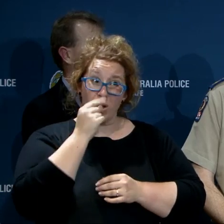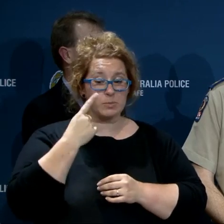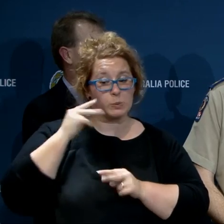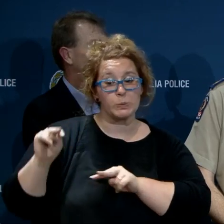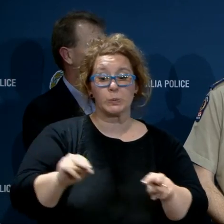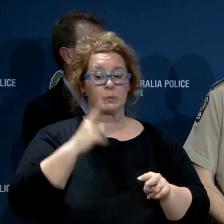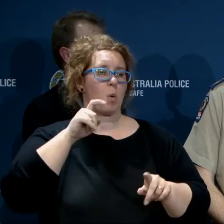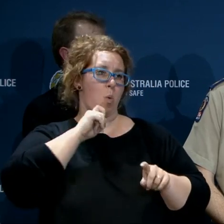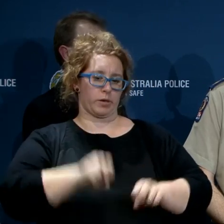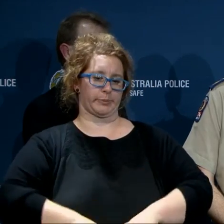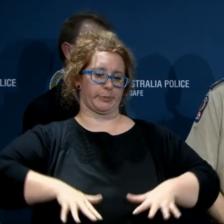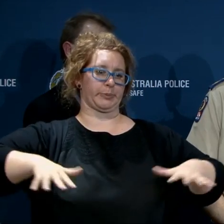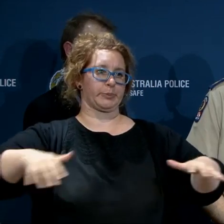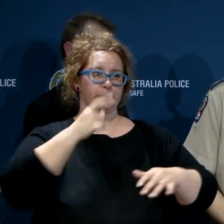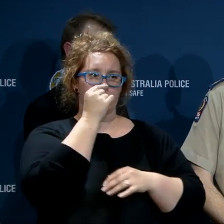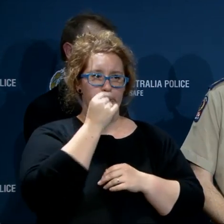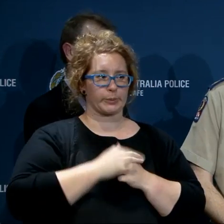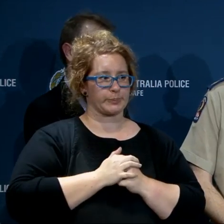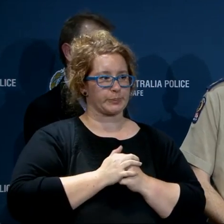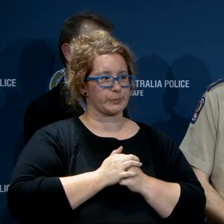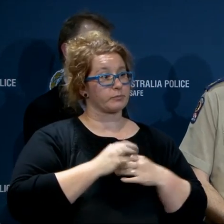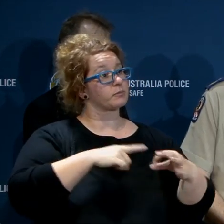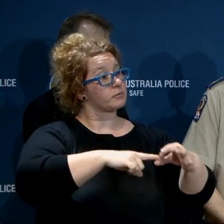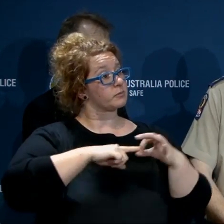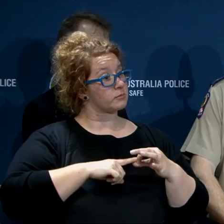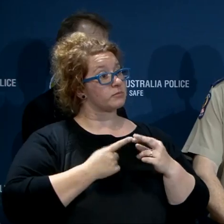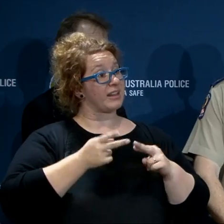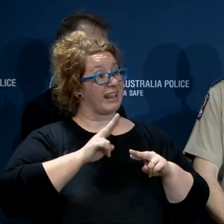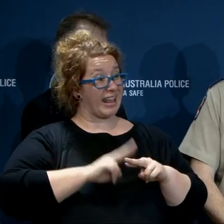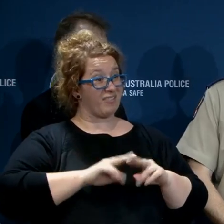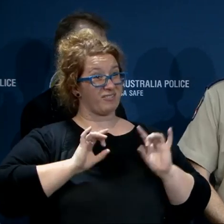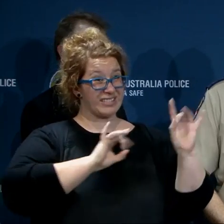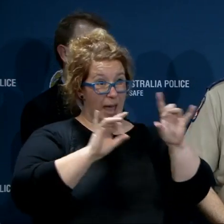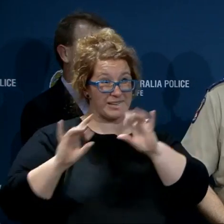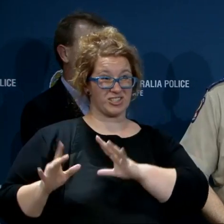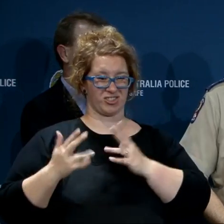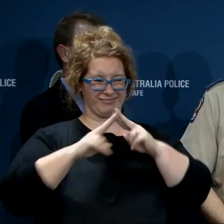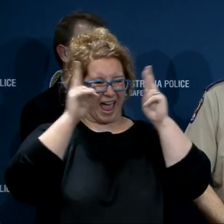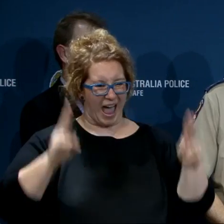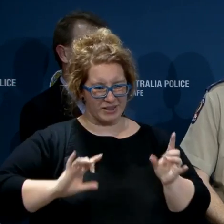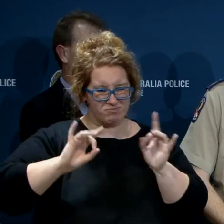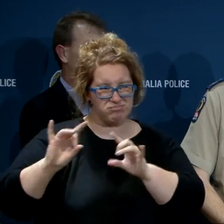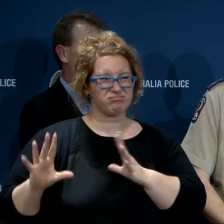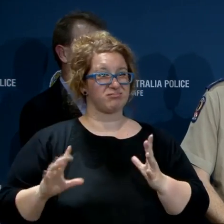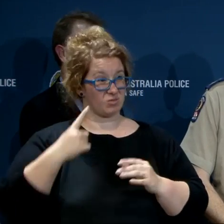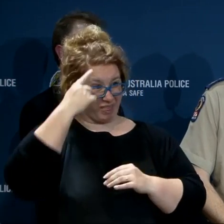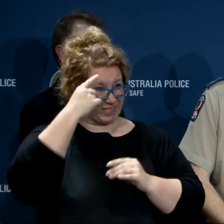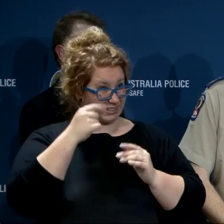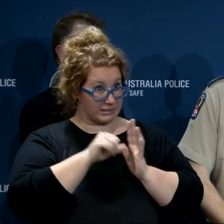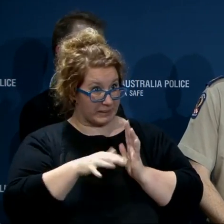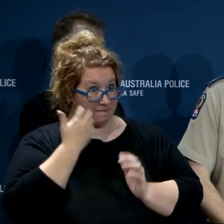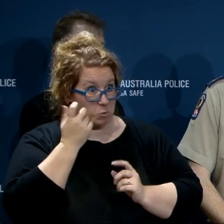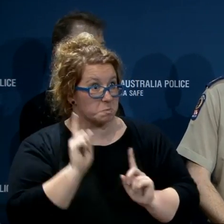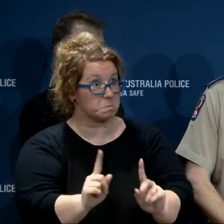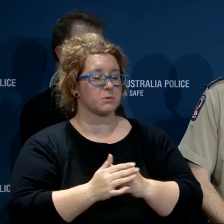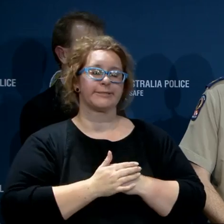catchment. Damage fields are obviously going to grow with the winds in LA, but do you have any idea of what a damage field to this point might look